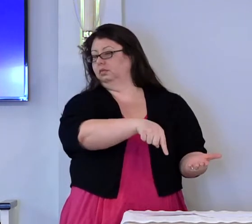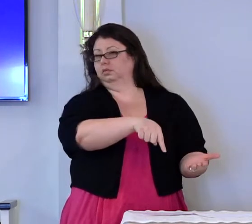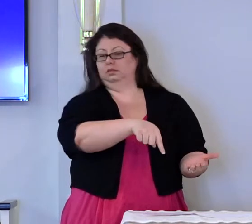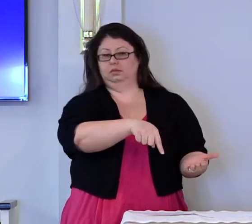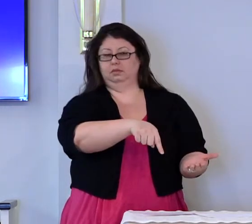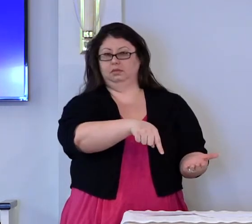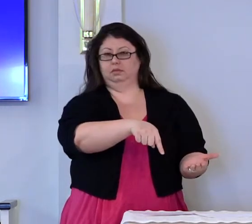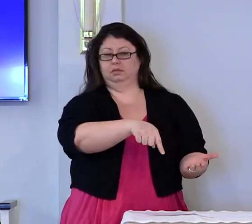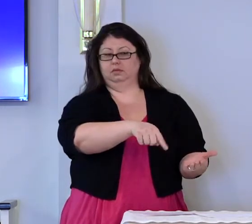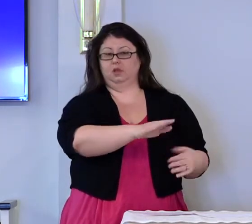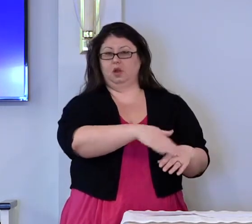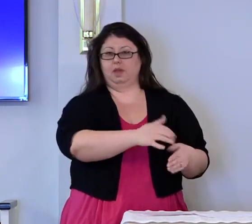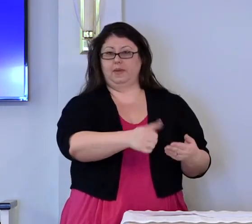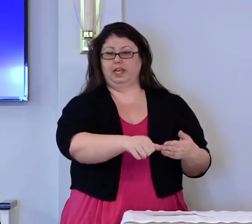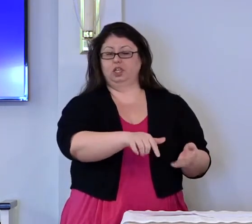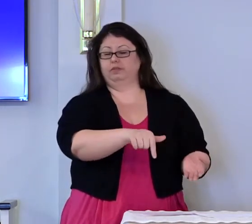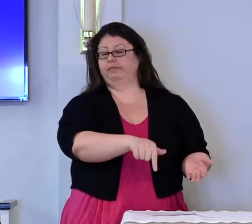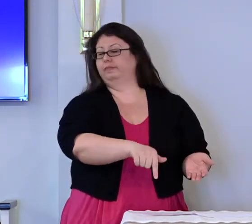on the page.